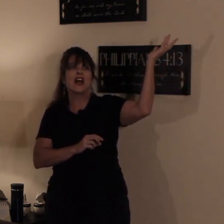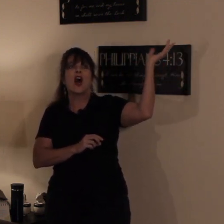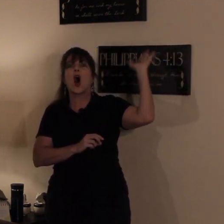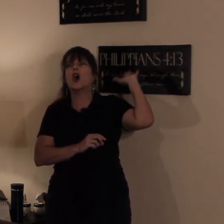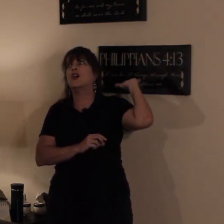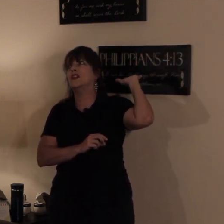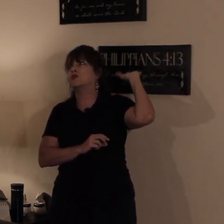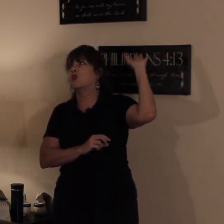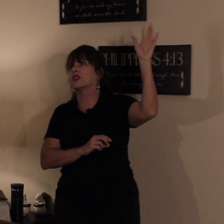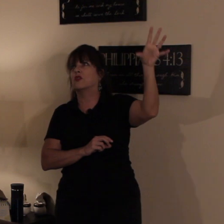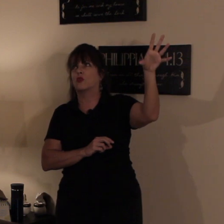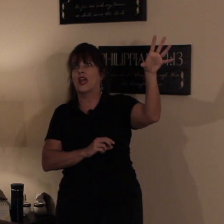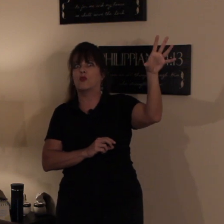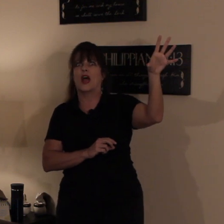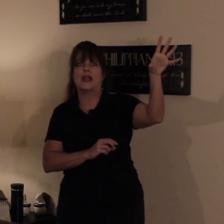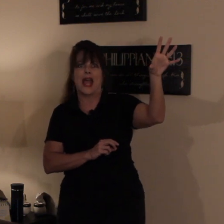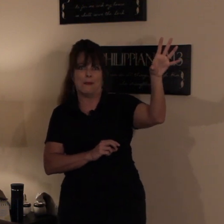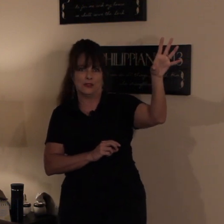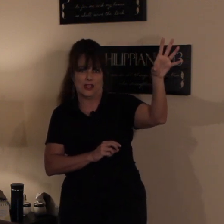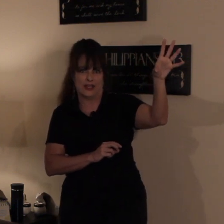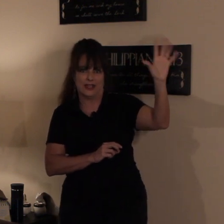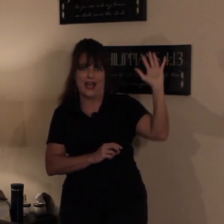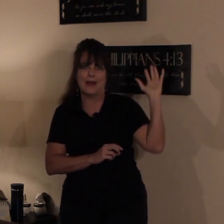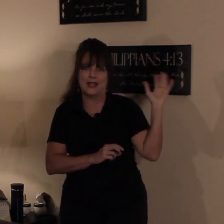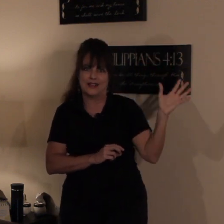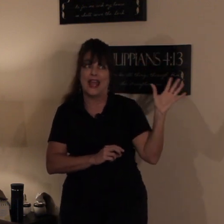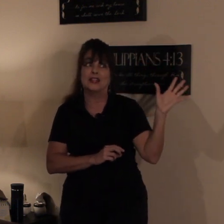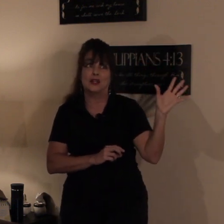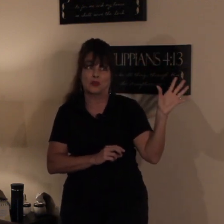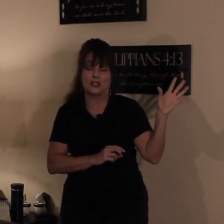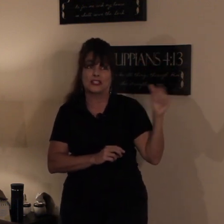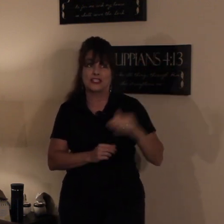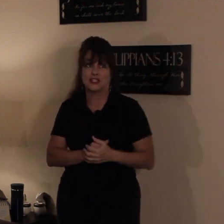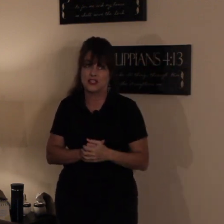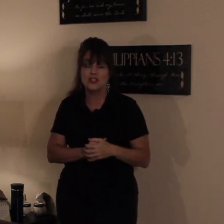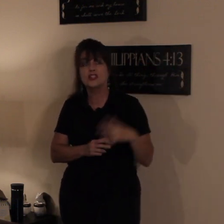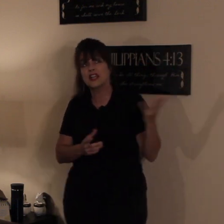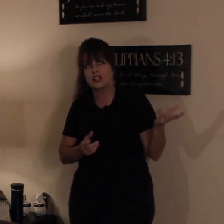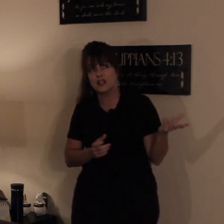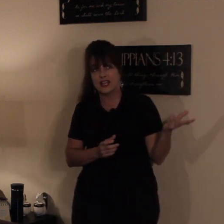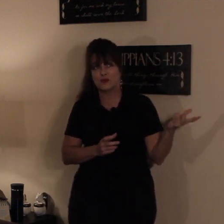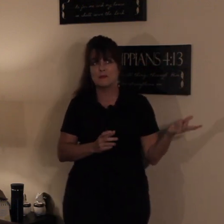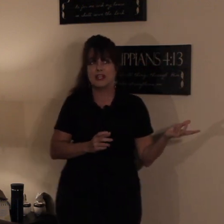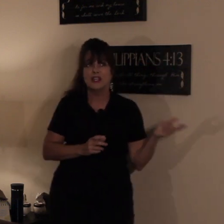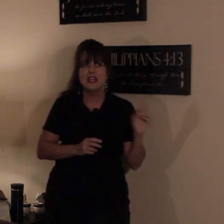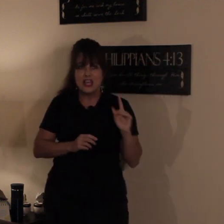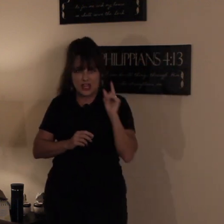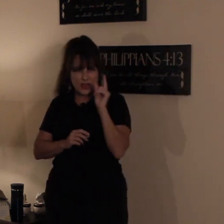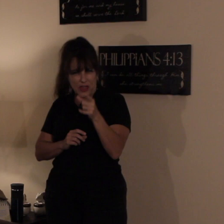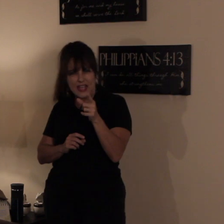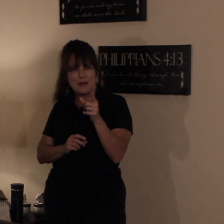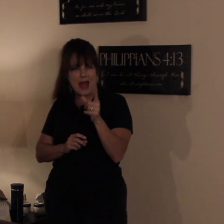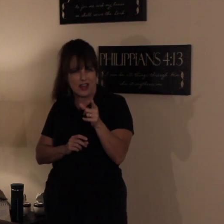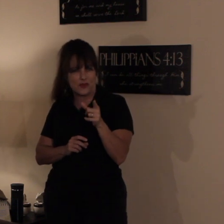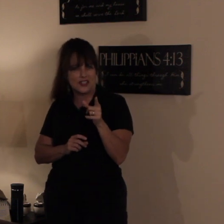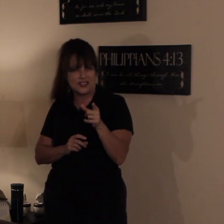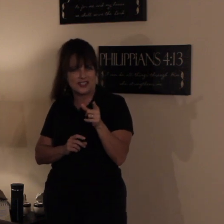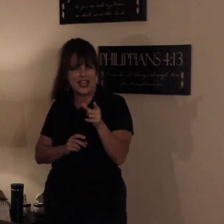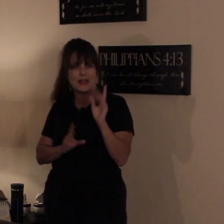all these wonderful red ripe apples on it. I mean, they look really delicious. And you just kind of look at it for a minute. You think about it for just a second,